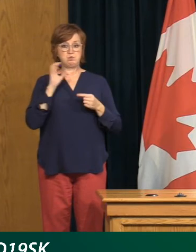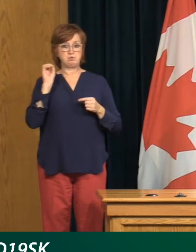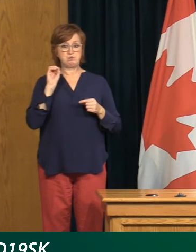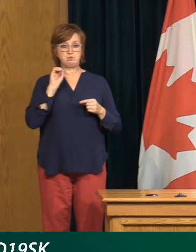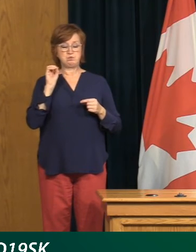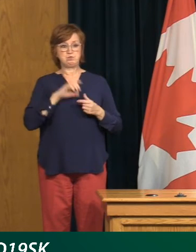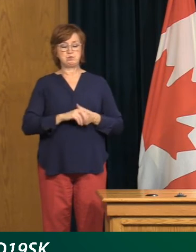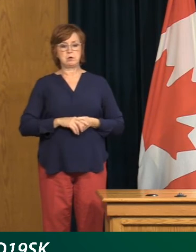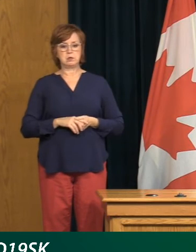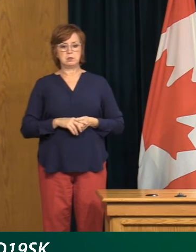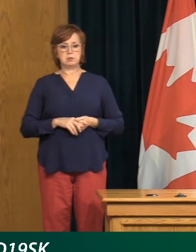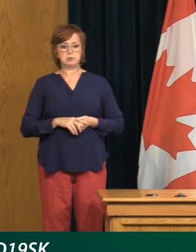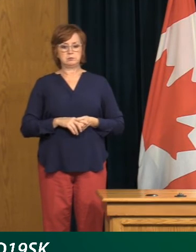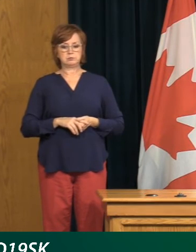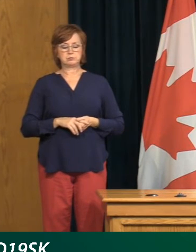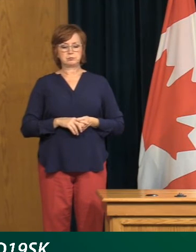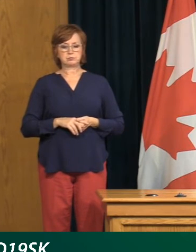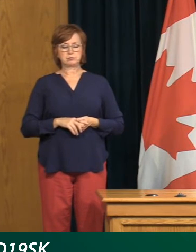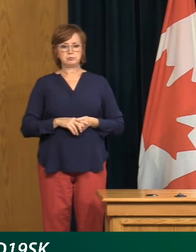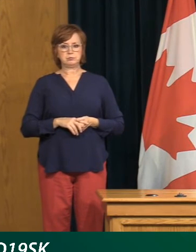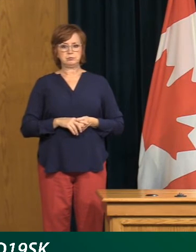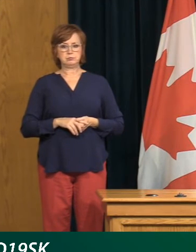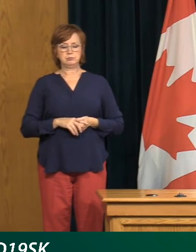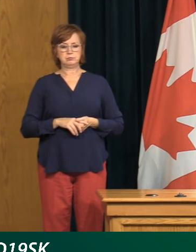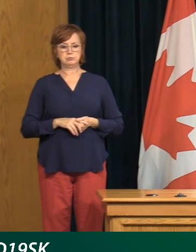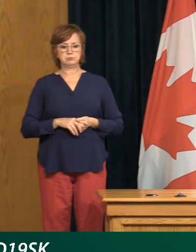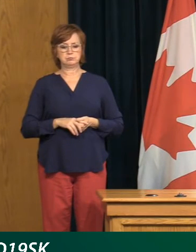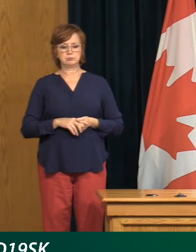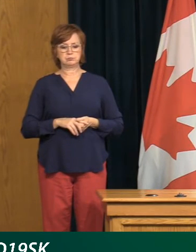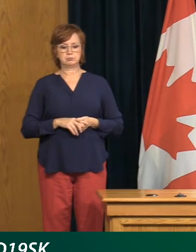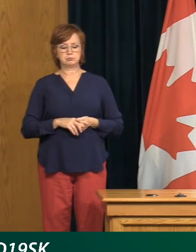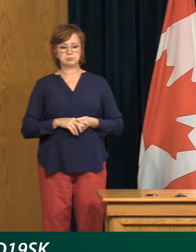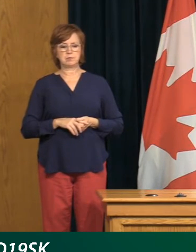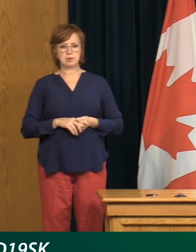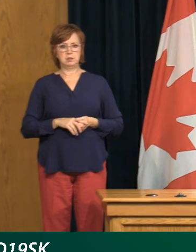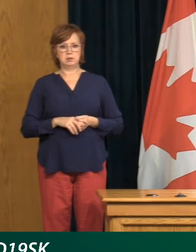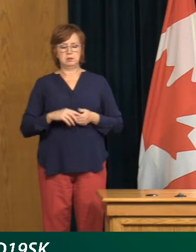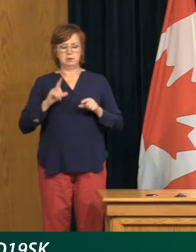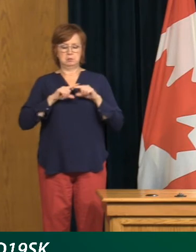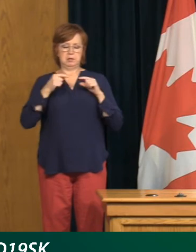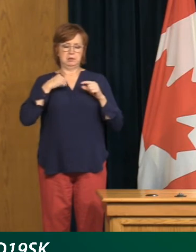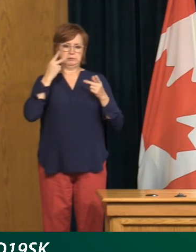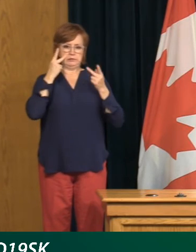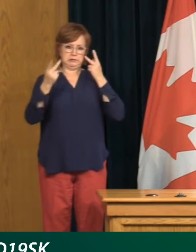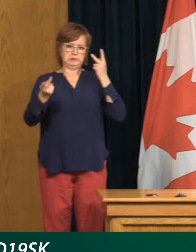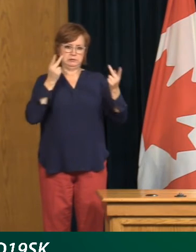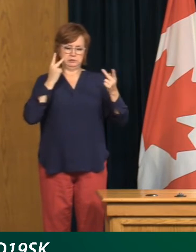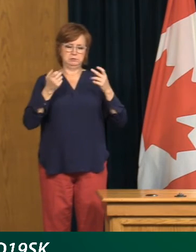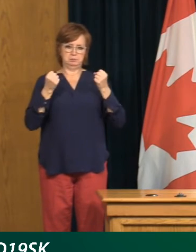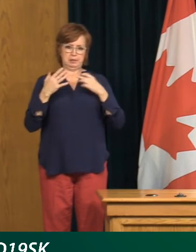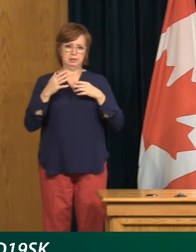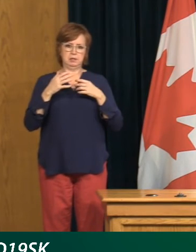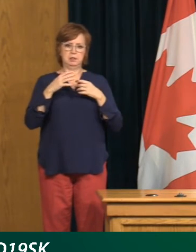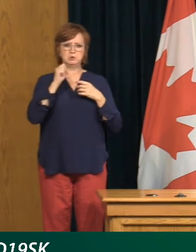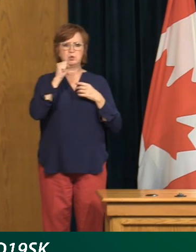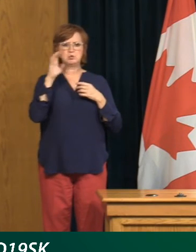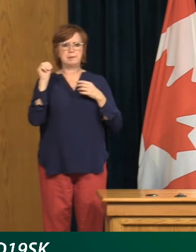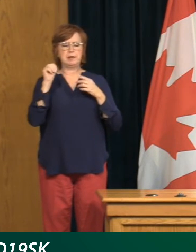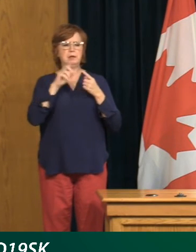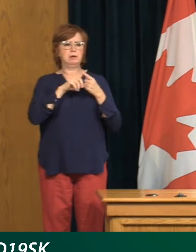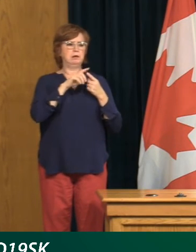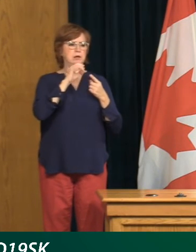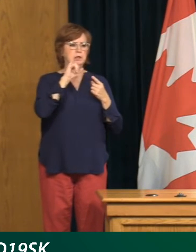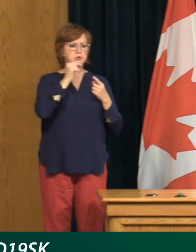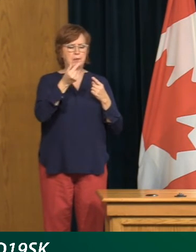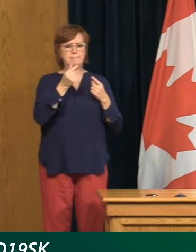I know that, you know, many responsible social media platforms are actually trying to not